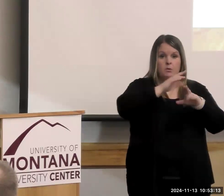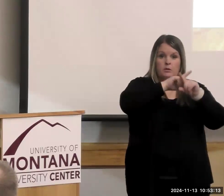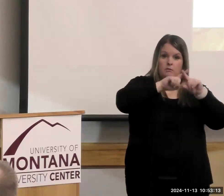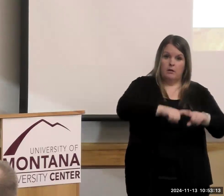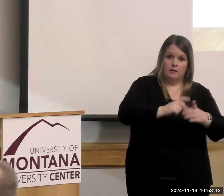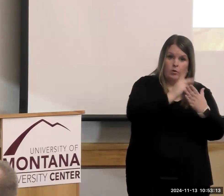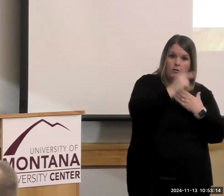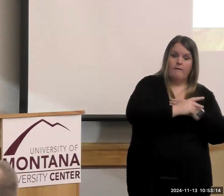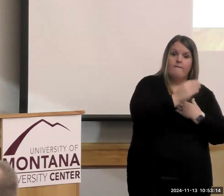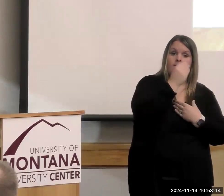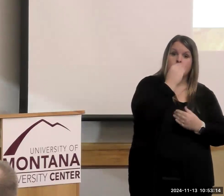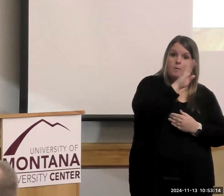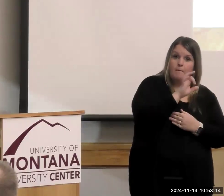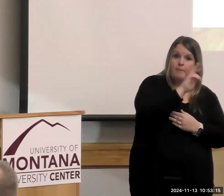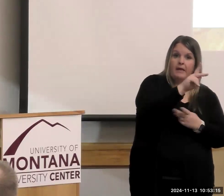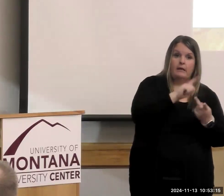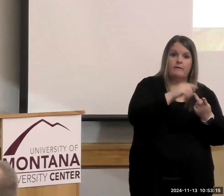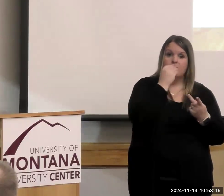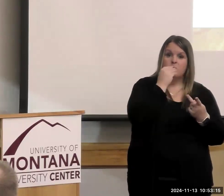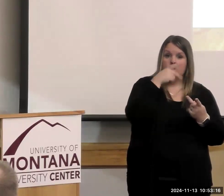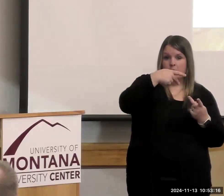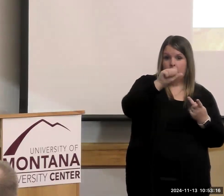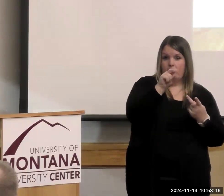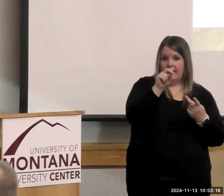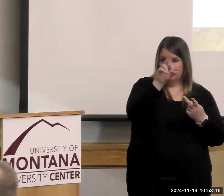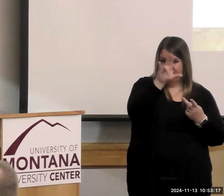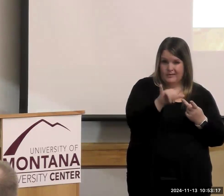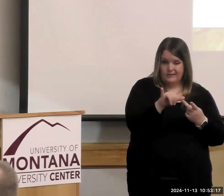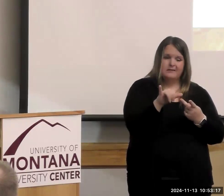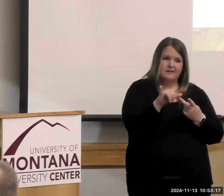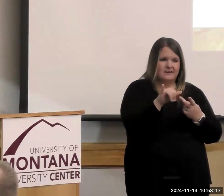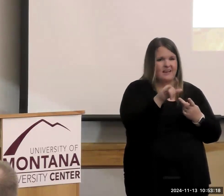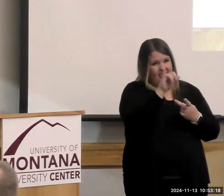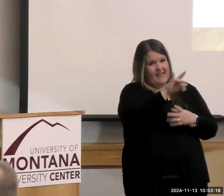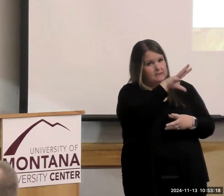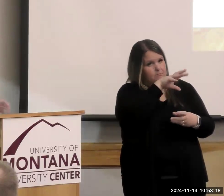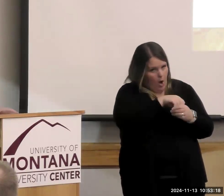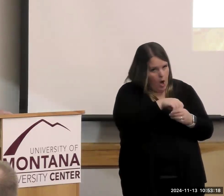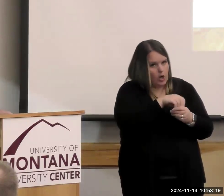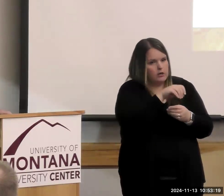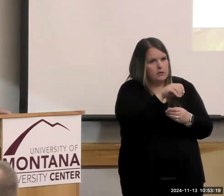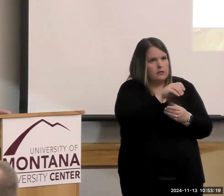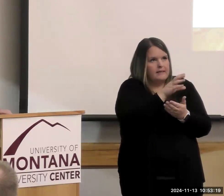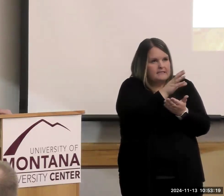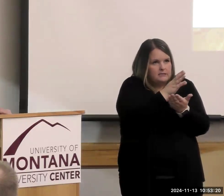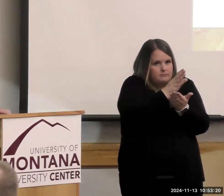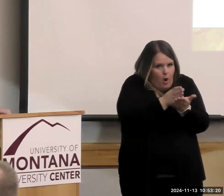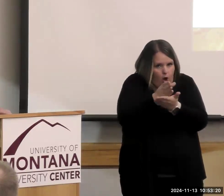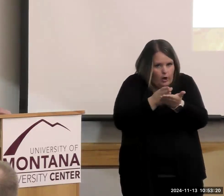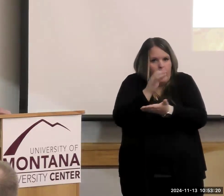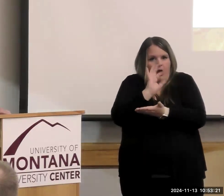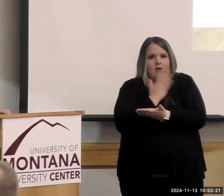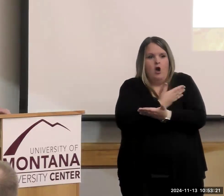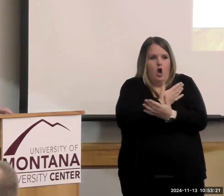banks and food pantries are part and parcel of the security safety net that we have in our